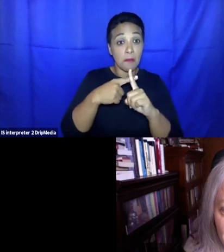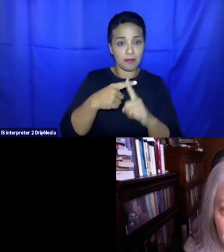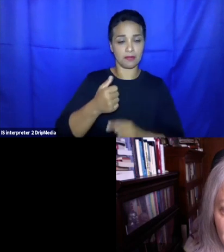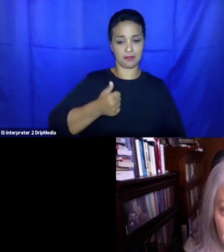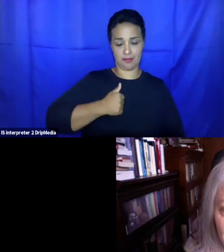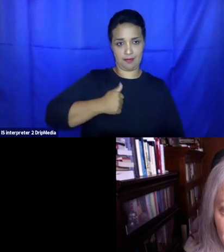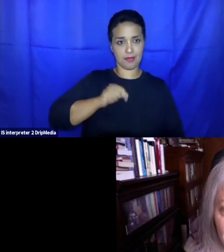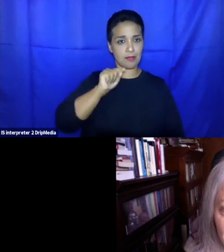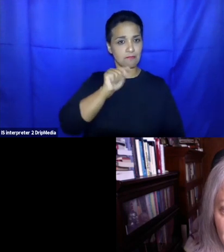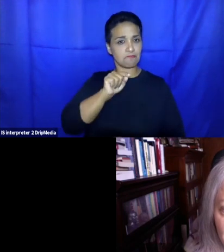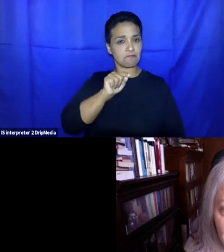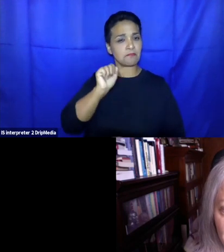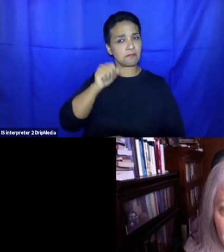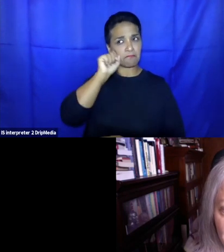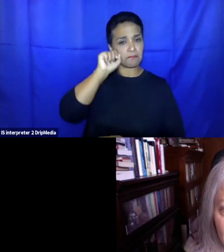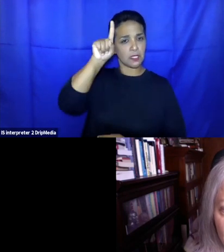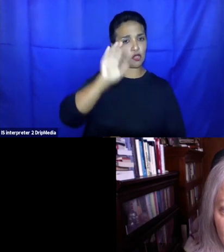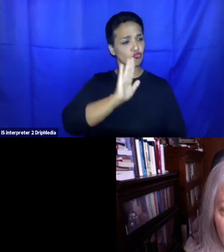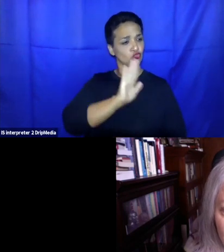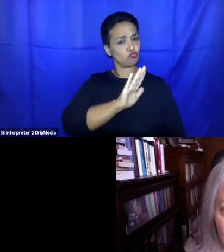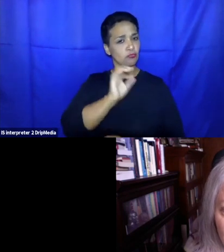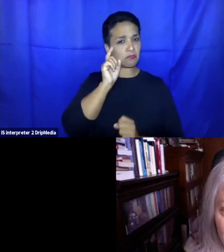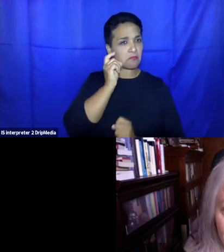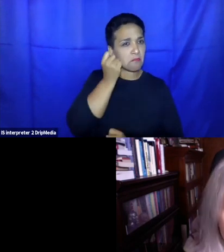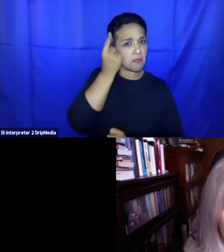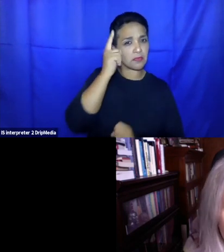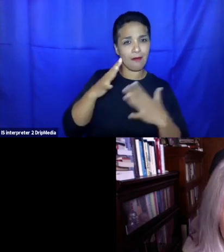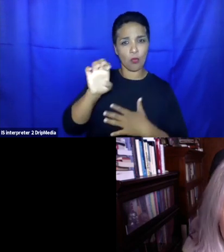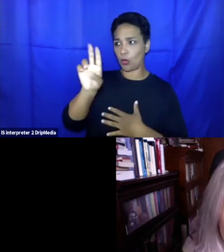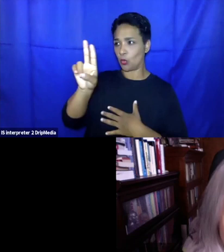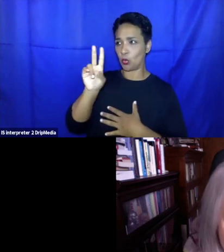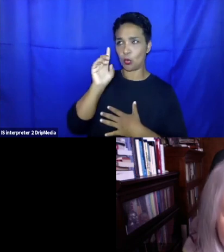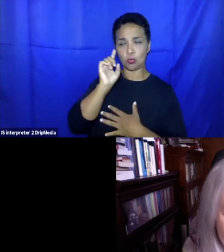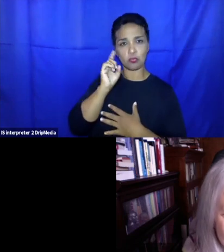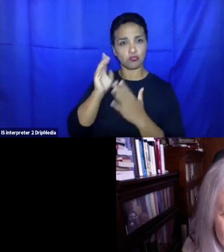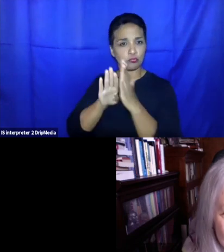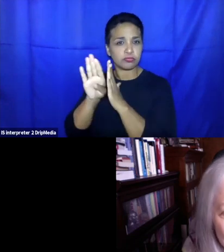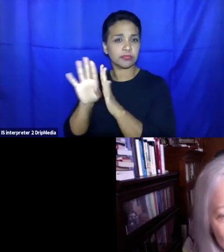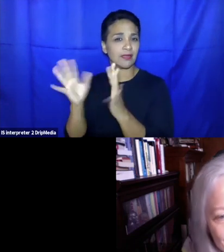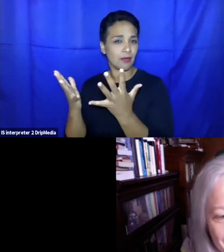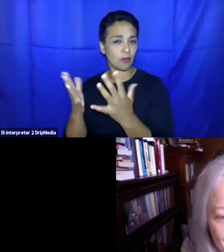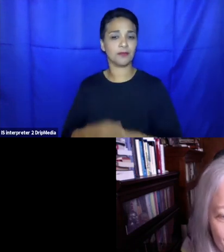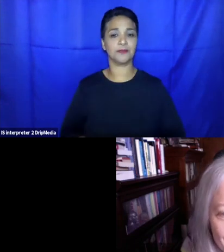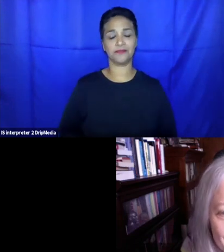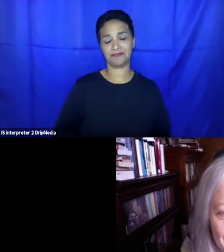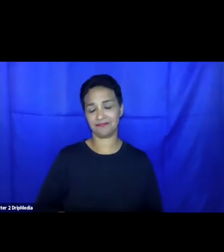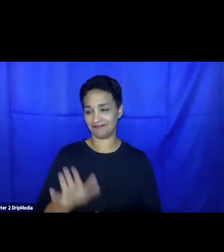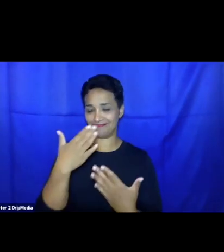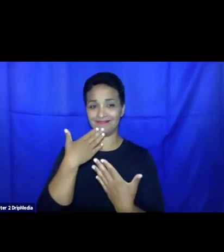developments in the European Union. Audrey, I give you the floor. Roberto, thank you very much. And